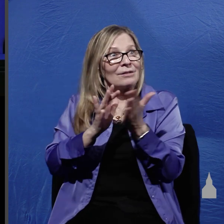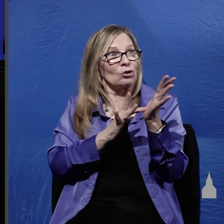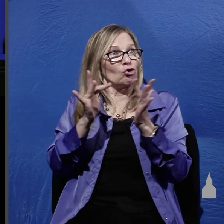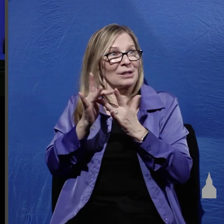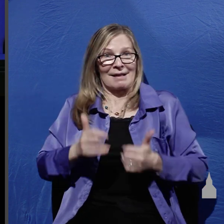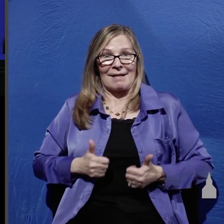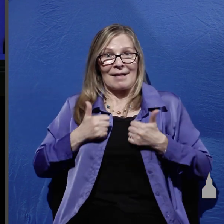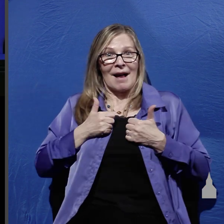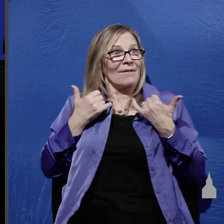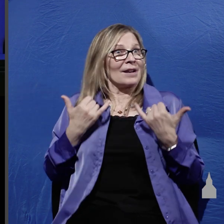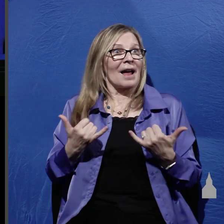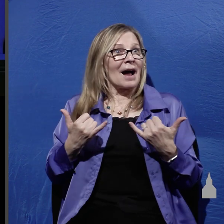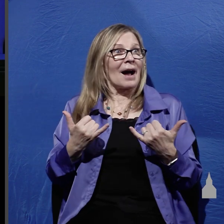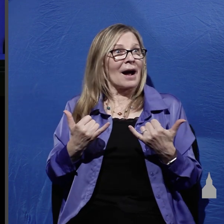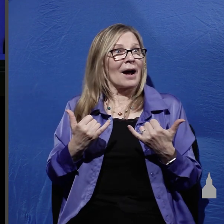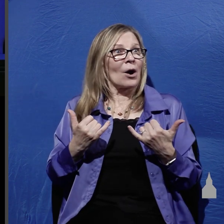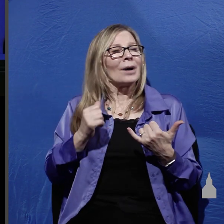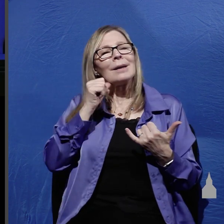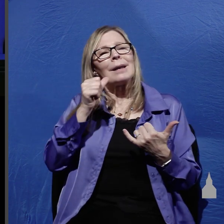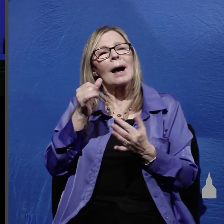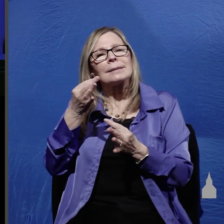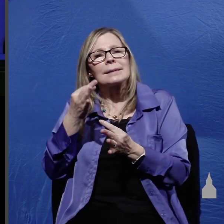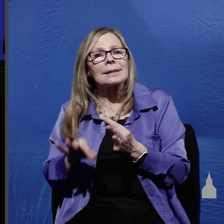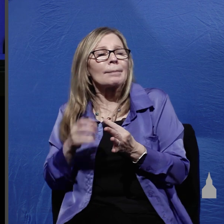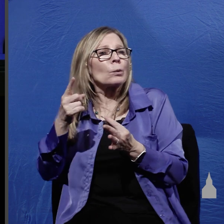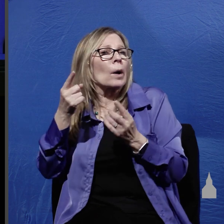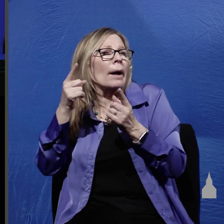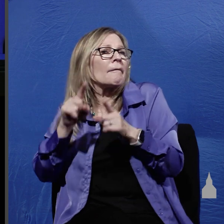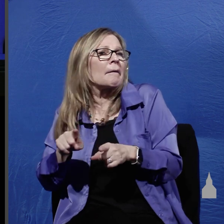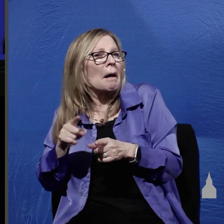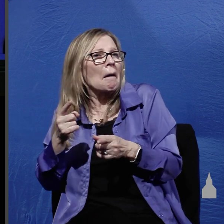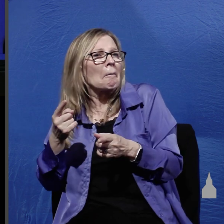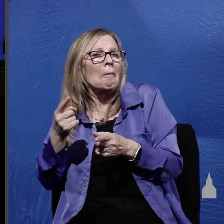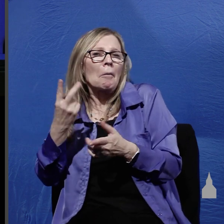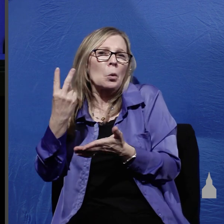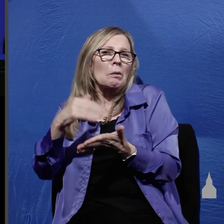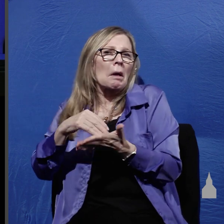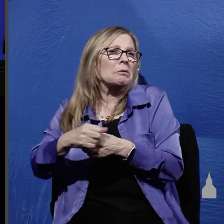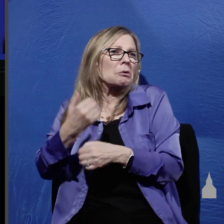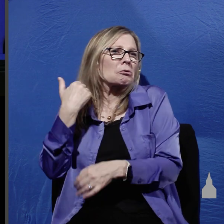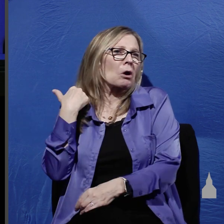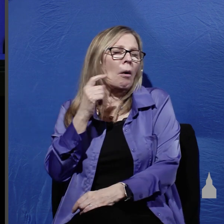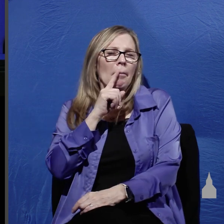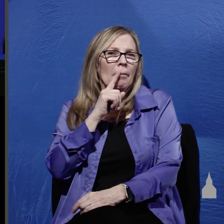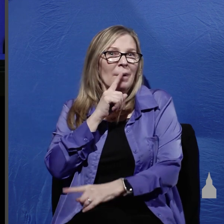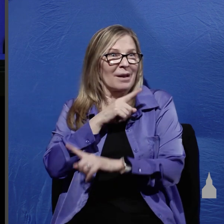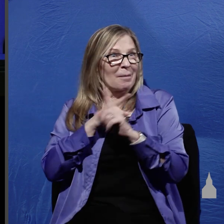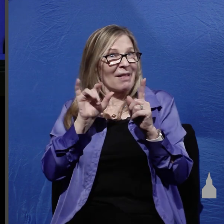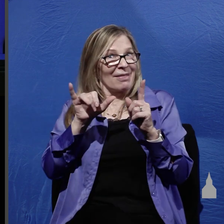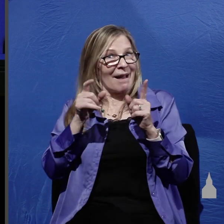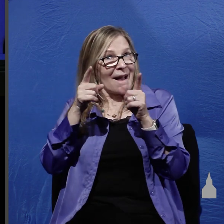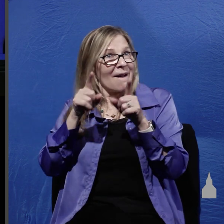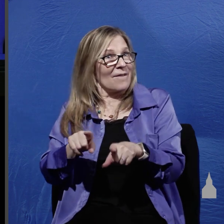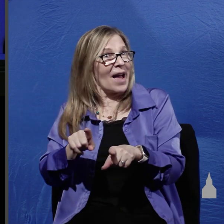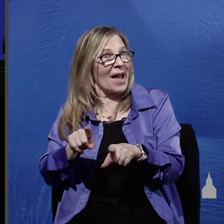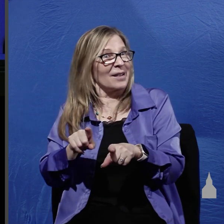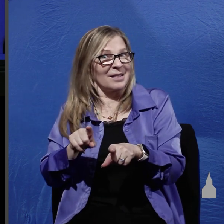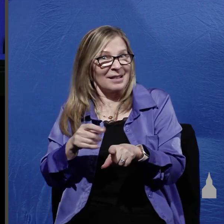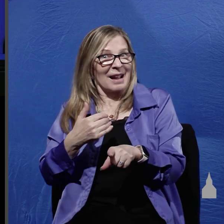that this wasn't simply an event that happened 2,000 years ago but it was an event that also has reality for